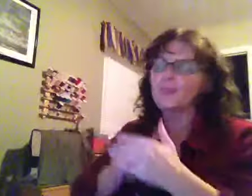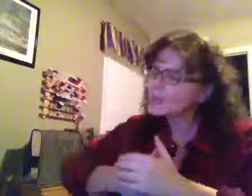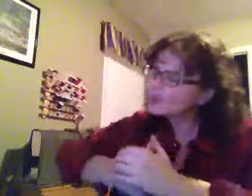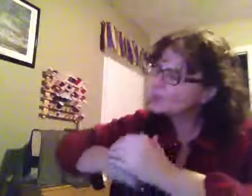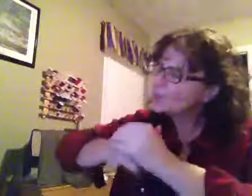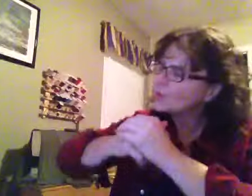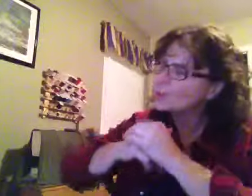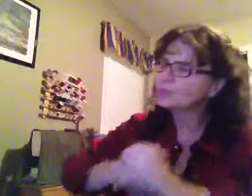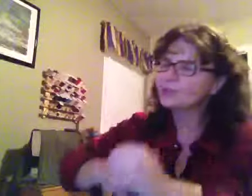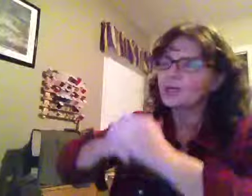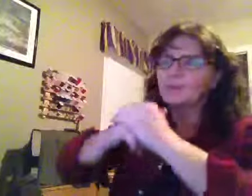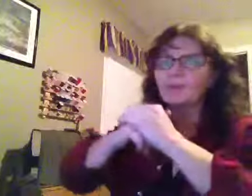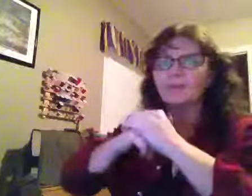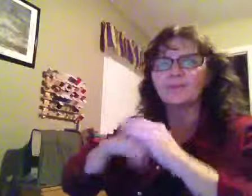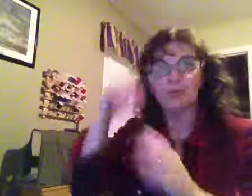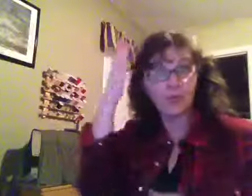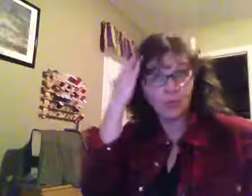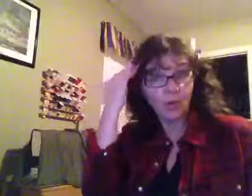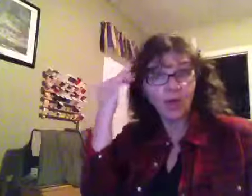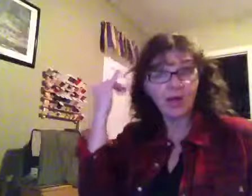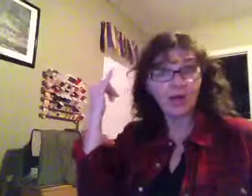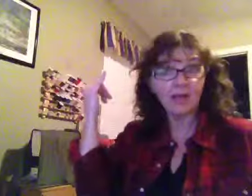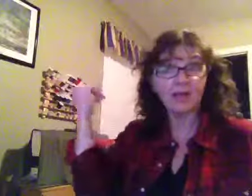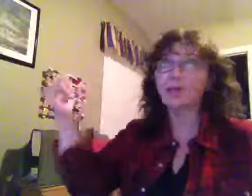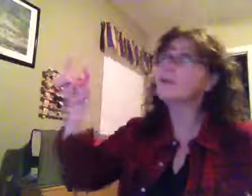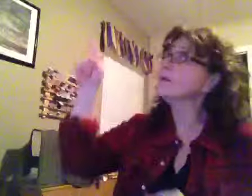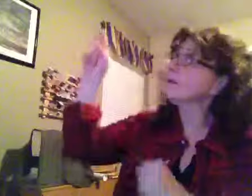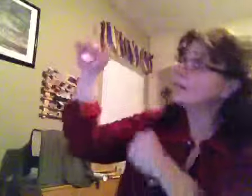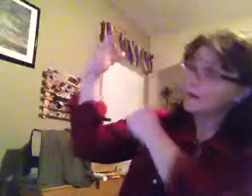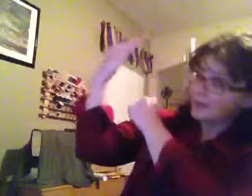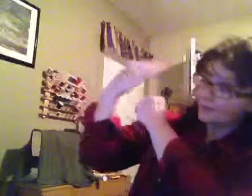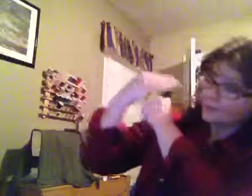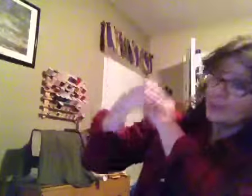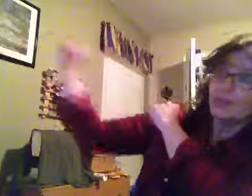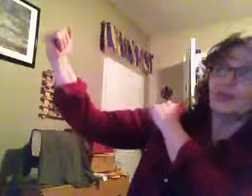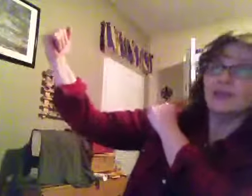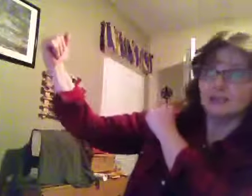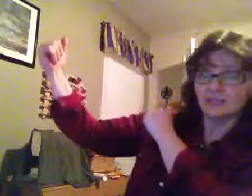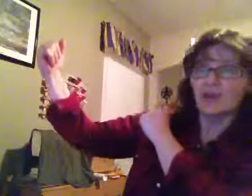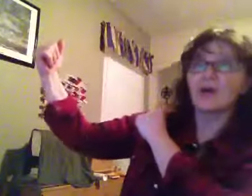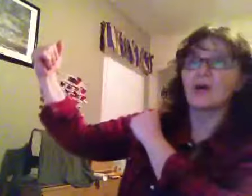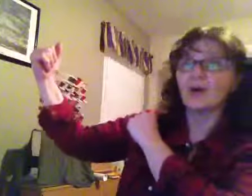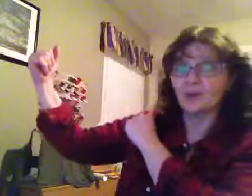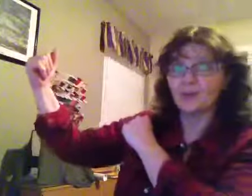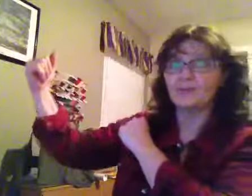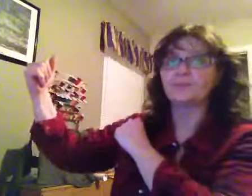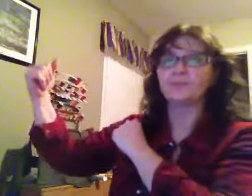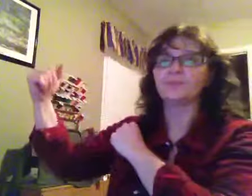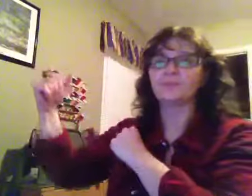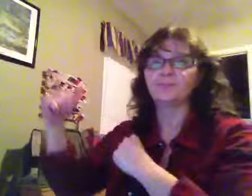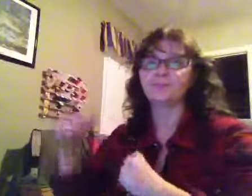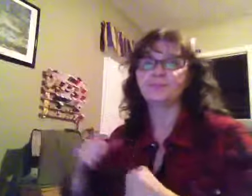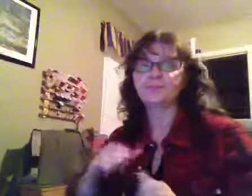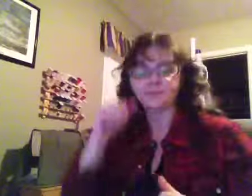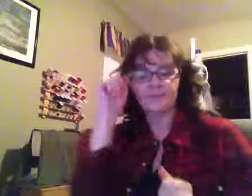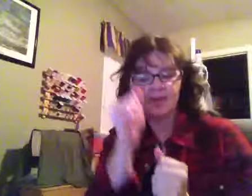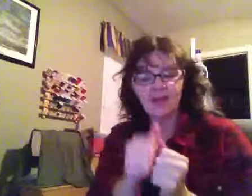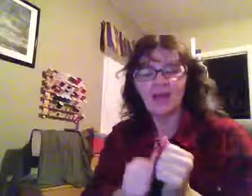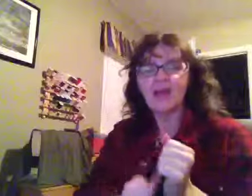We've come to worship him, for we have heard the call. Let